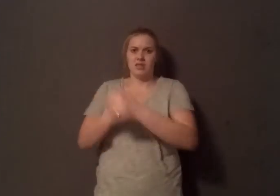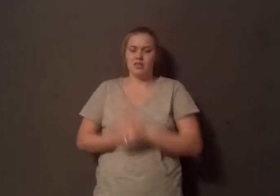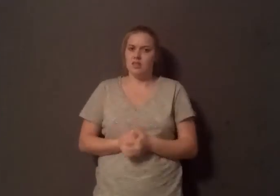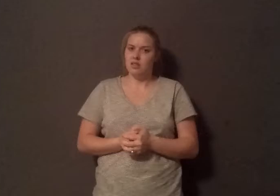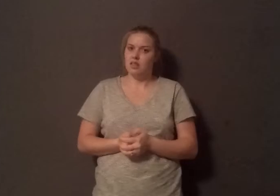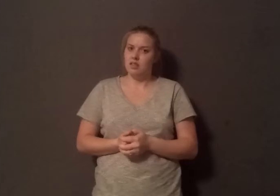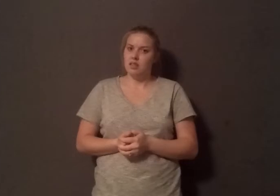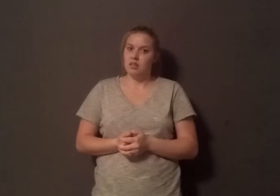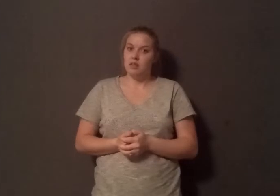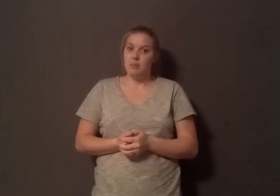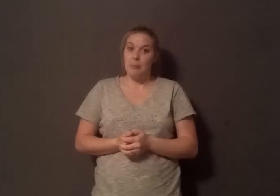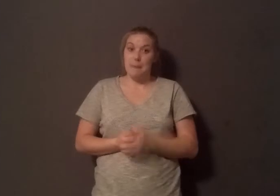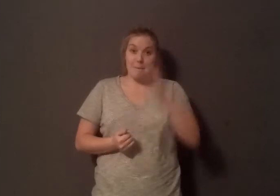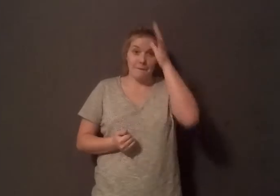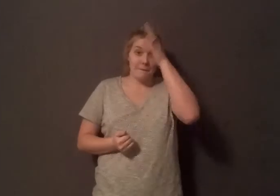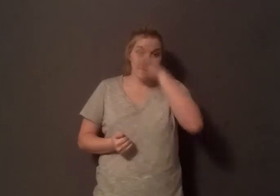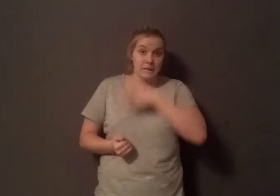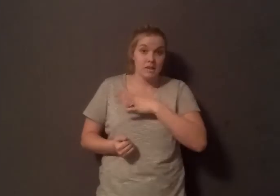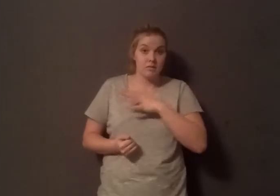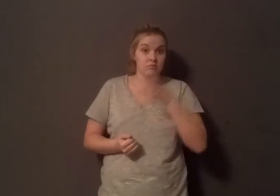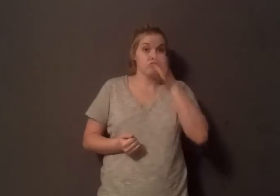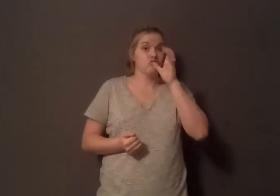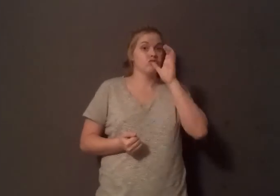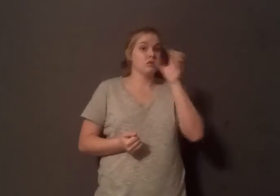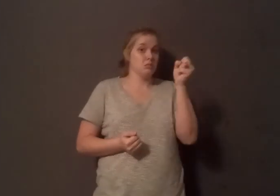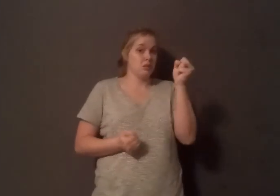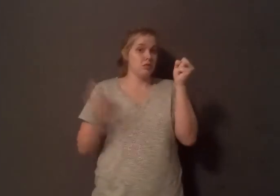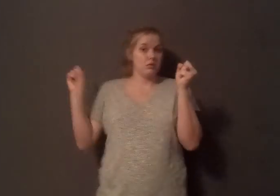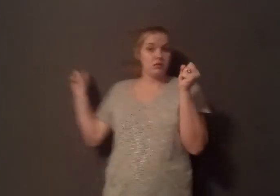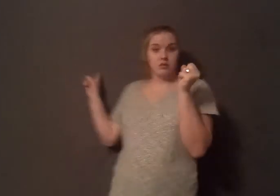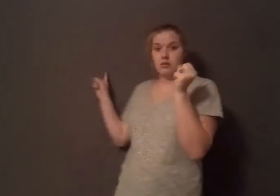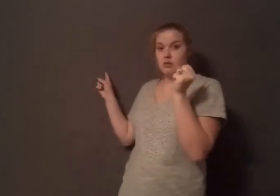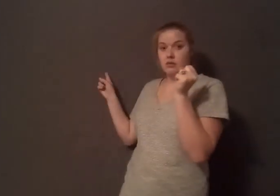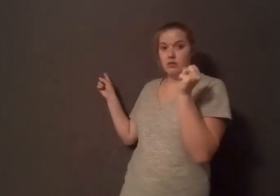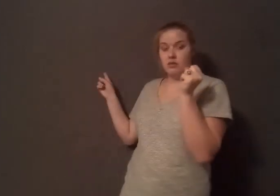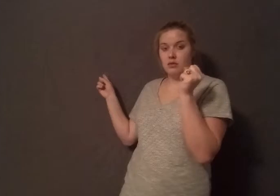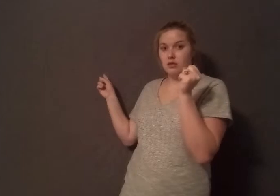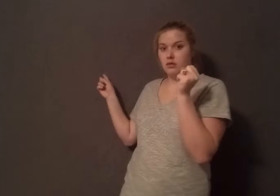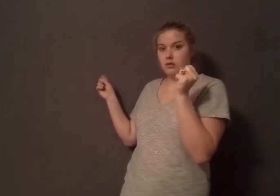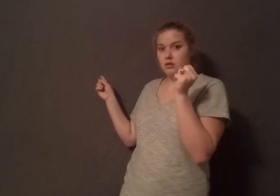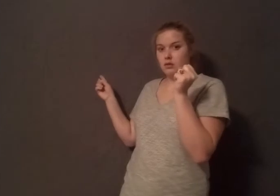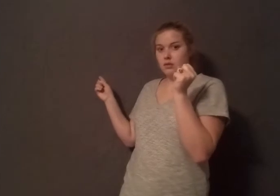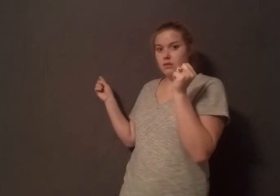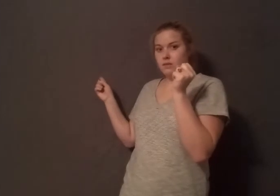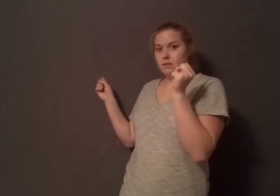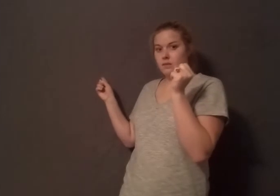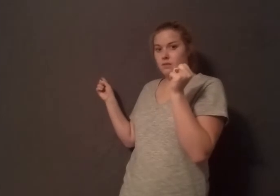prostate cancer by 34%. And for women who've had breast cancer, just one serving of whole dairy a day can increase their chance of dying from the